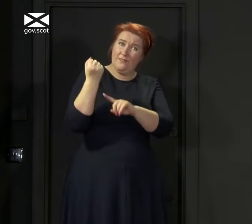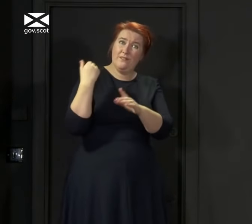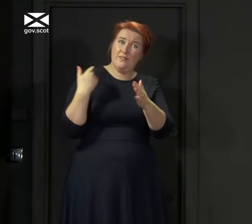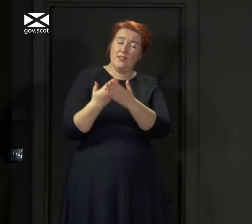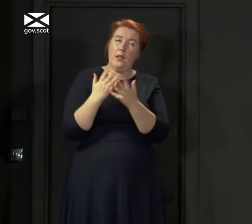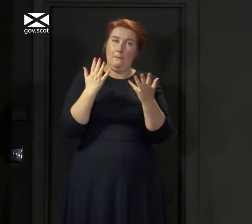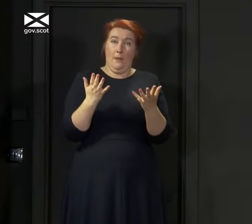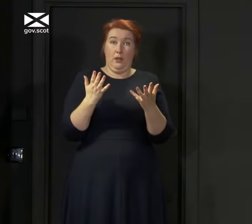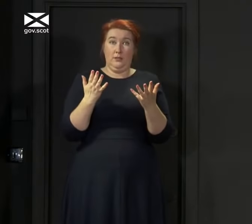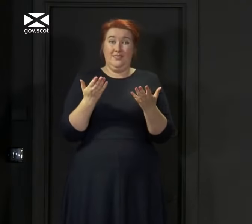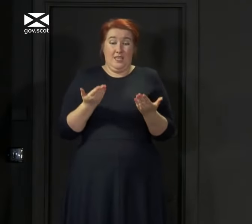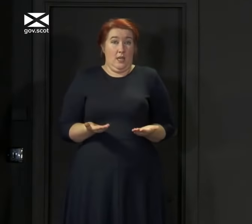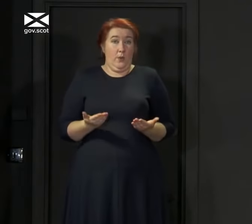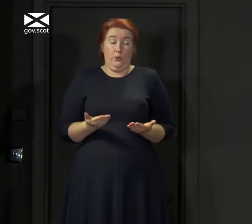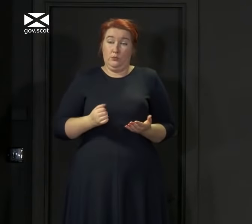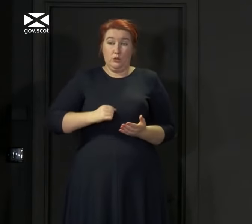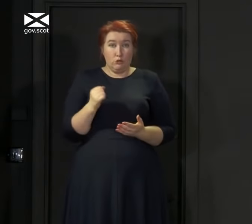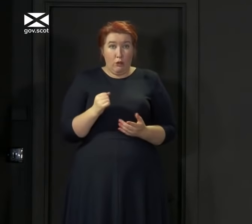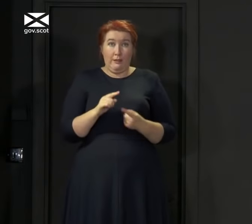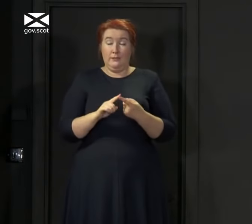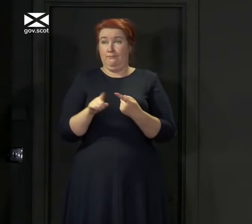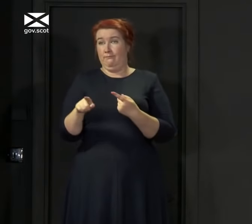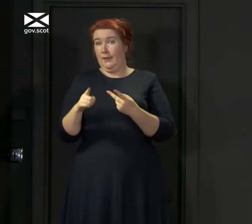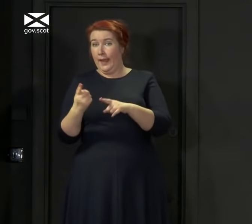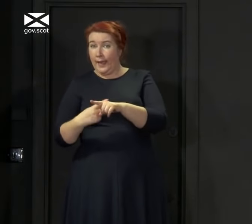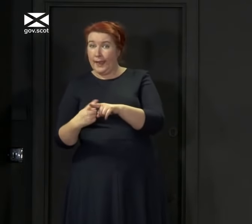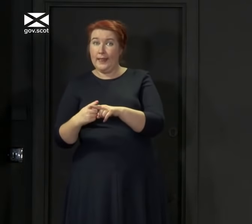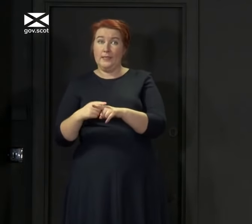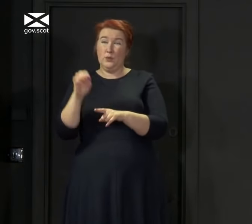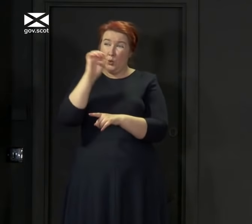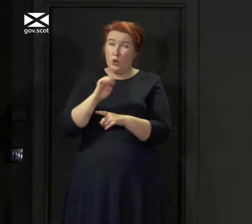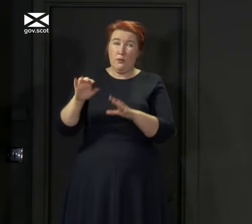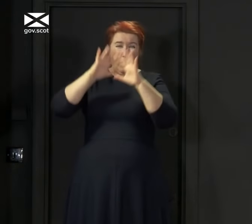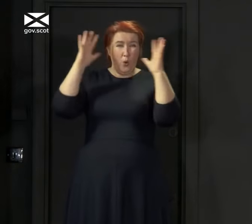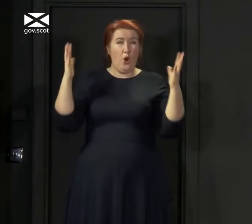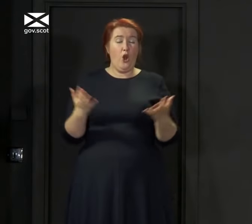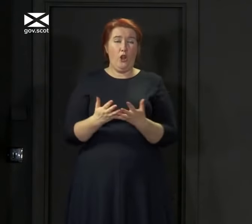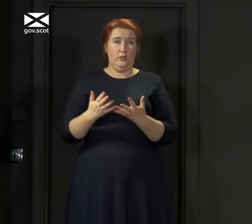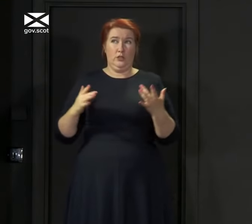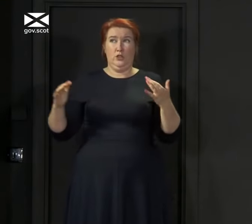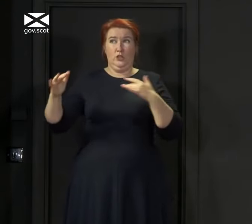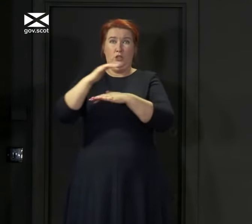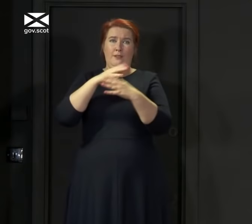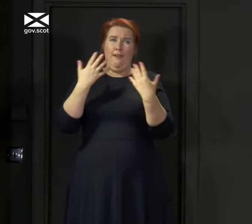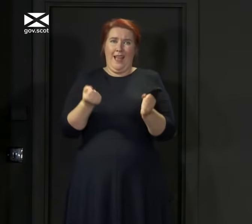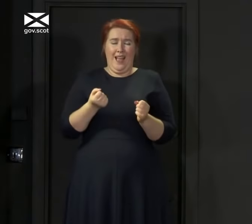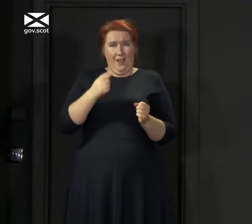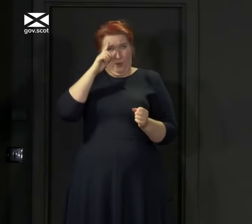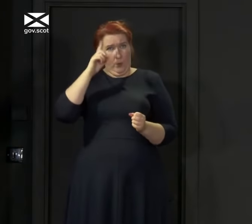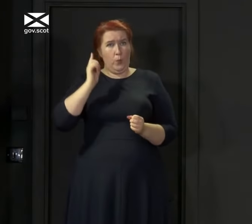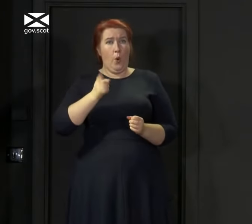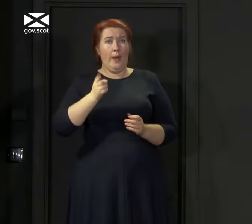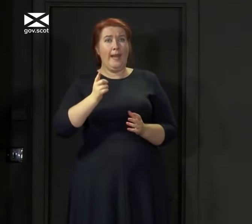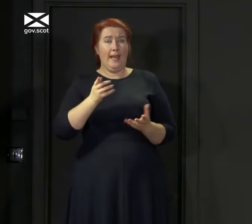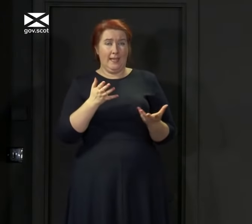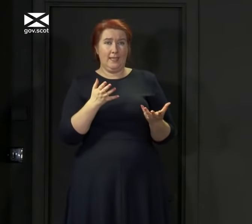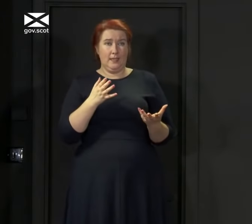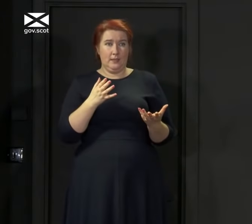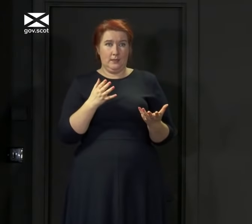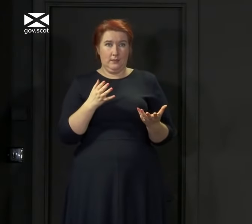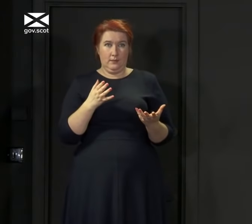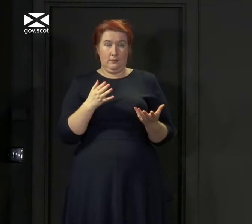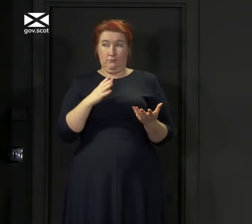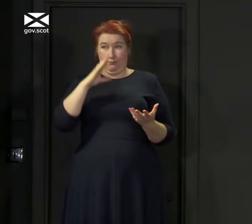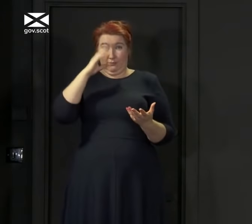now. Here in Scotland, in England, across Europe, the world, we are surrounded by warnings that tell us what I've been